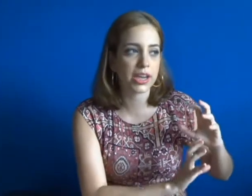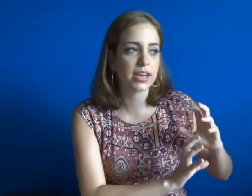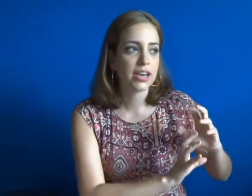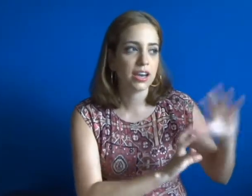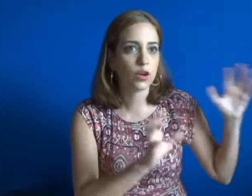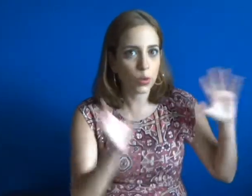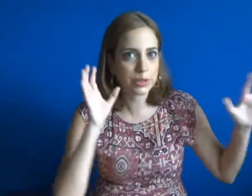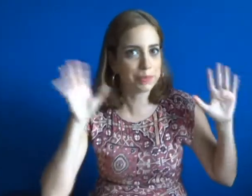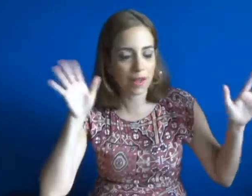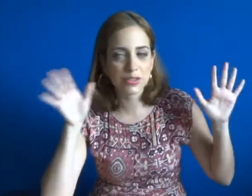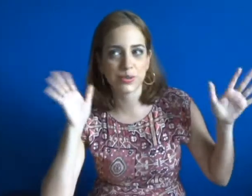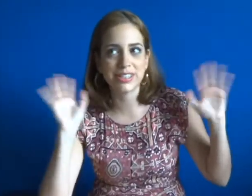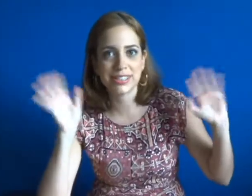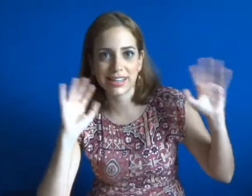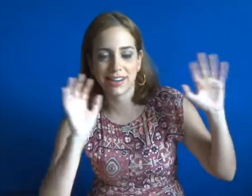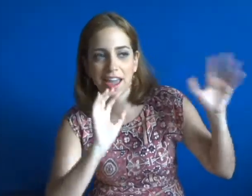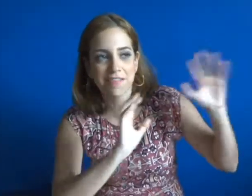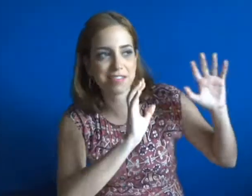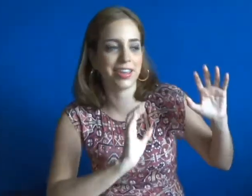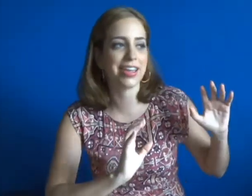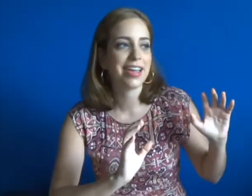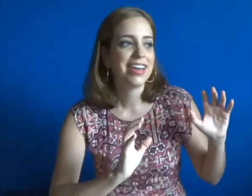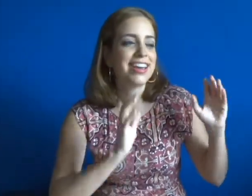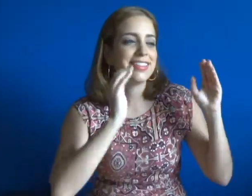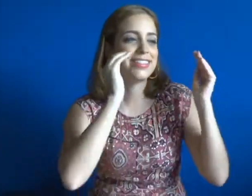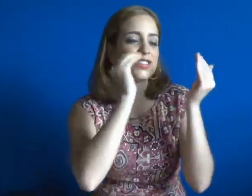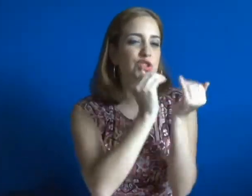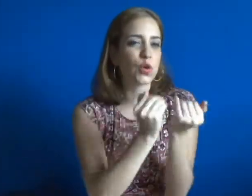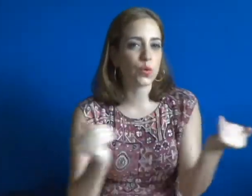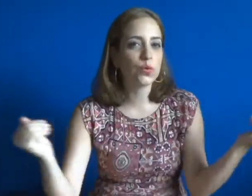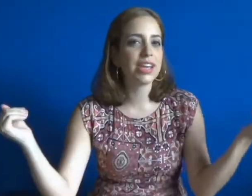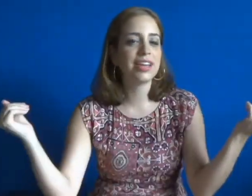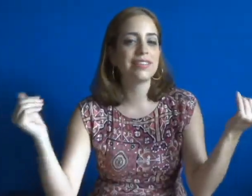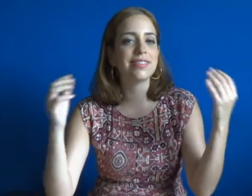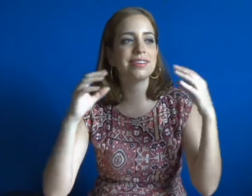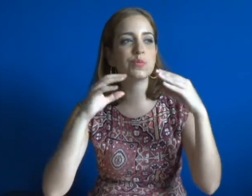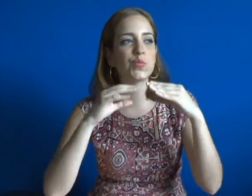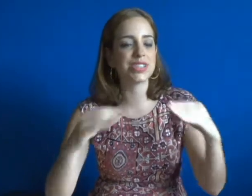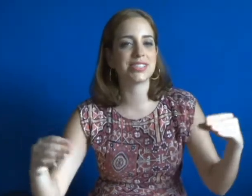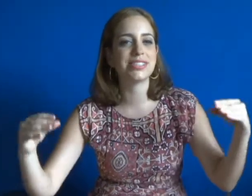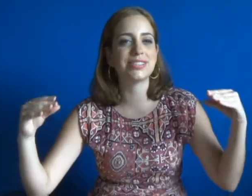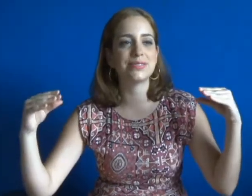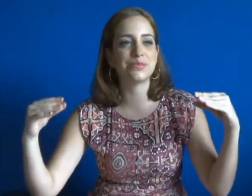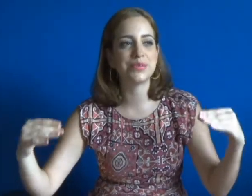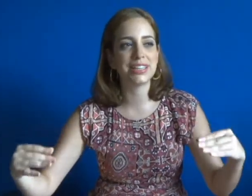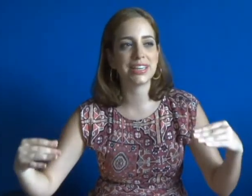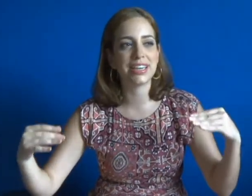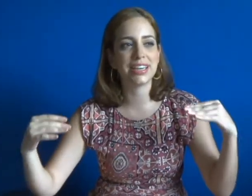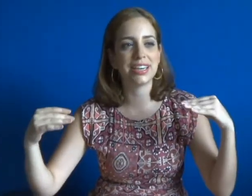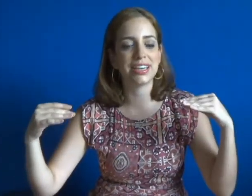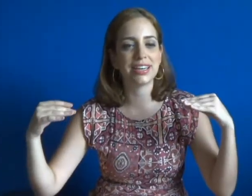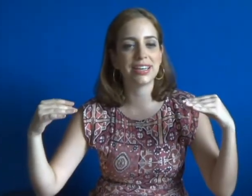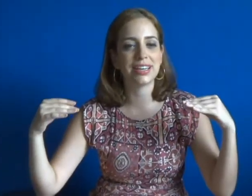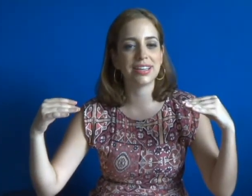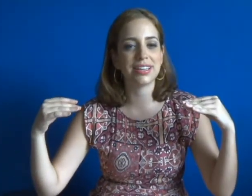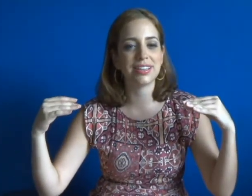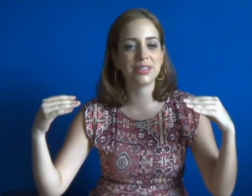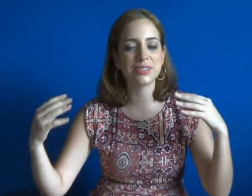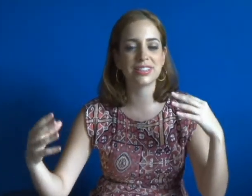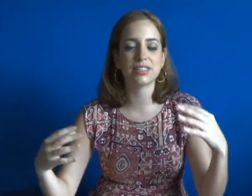story and all the plot twists and everything, the story wasn't really, it